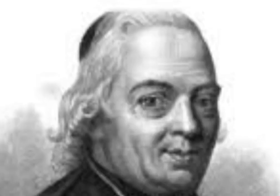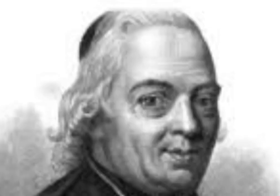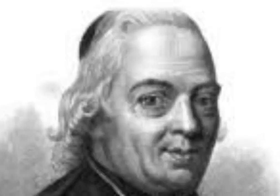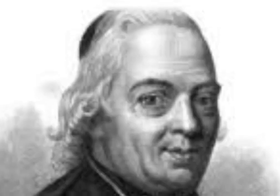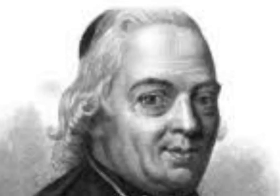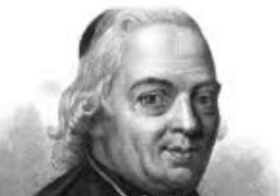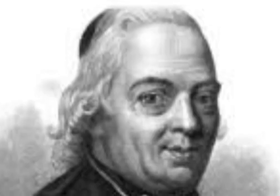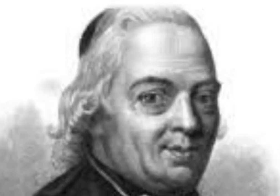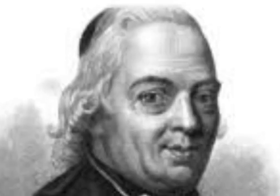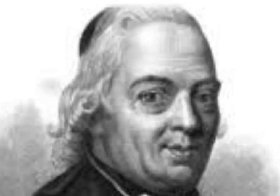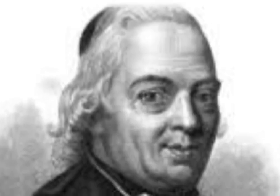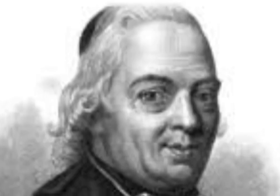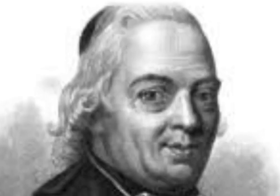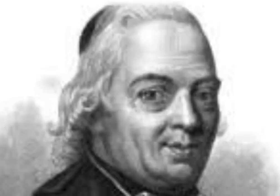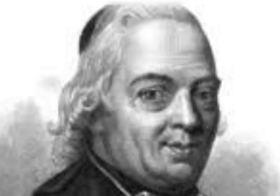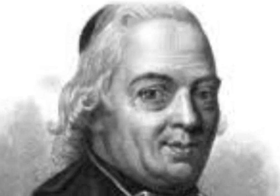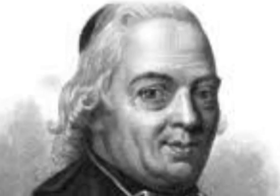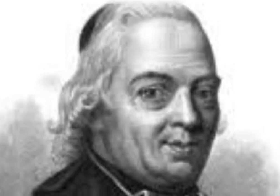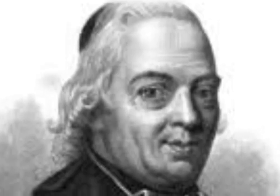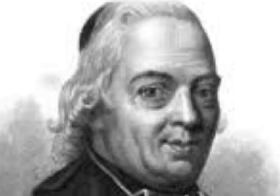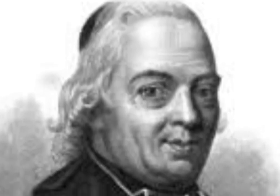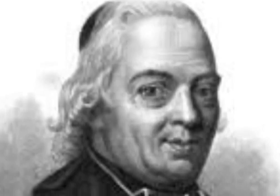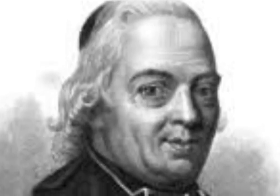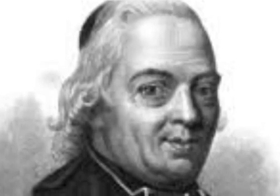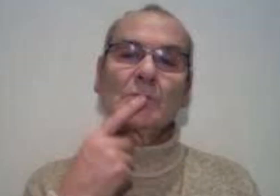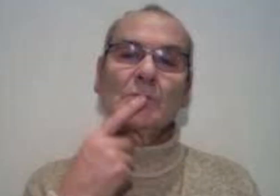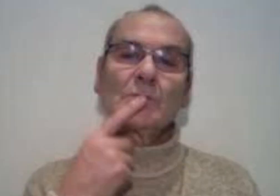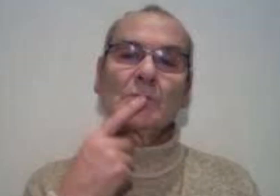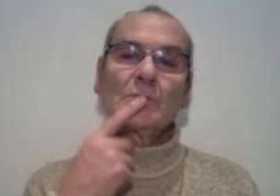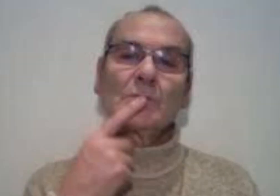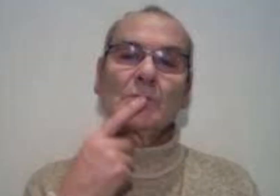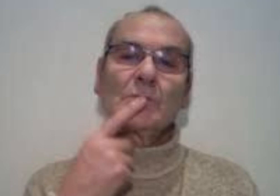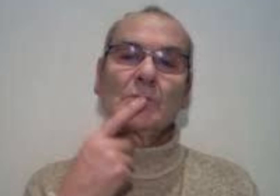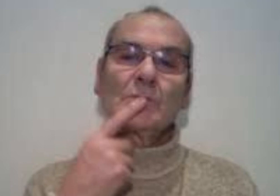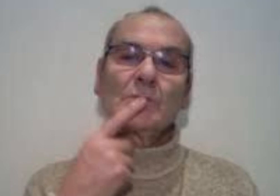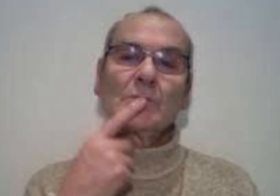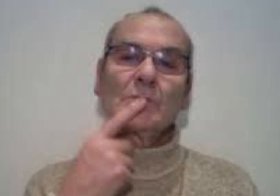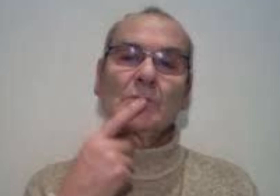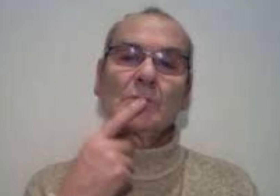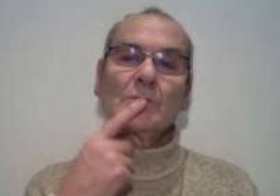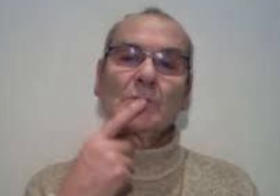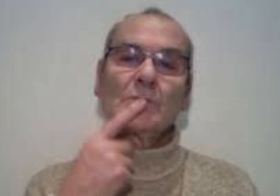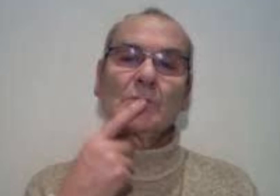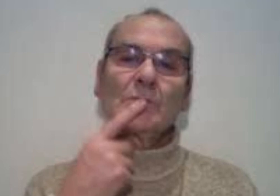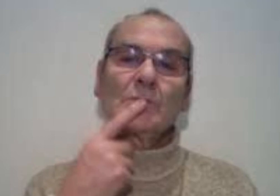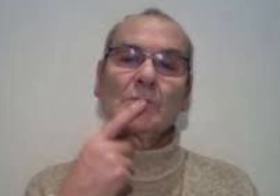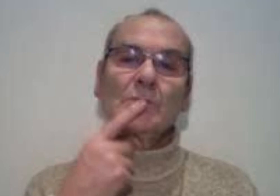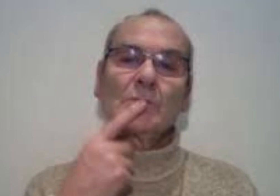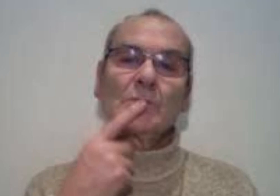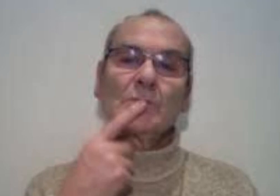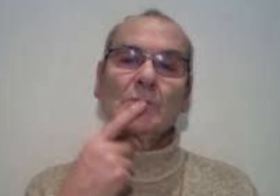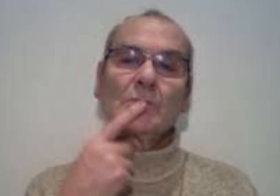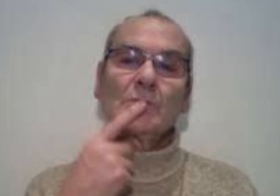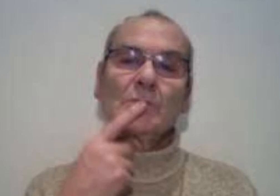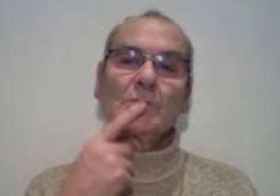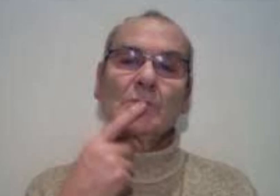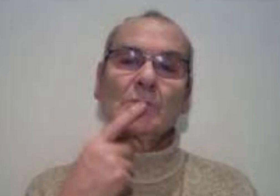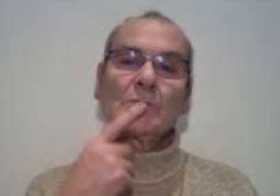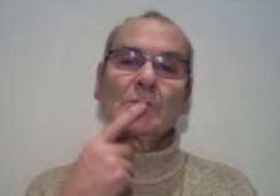died on July 12, 1886 in Paris. He is remembered as one of the key activists for deaf rights and his efforts advanced education